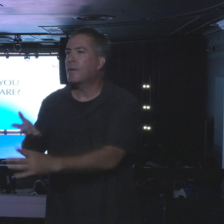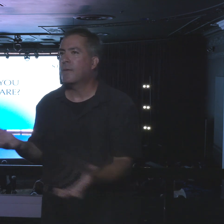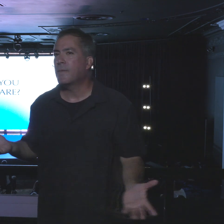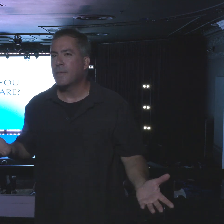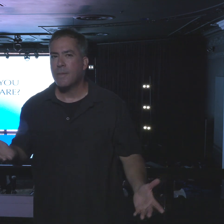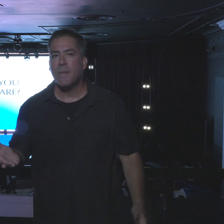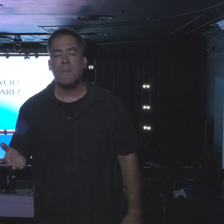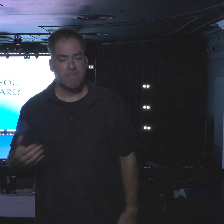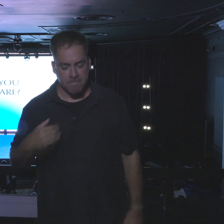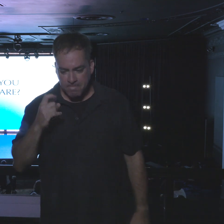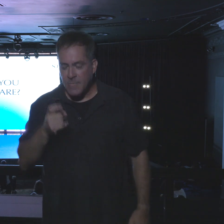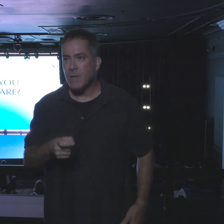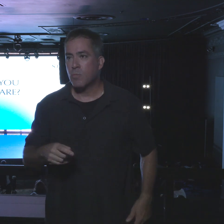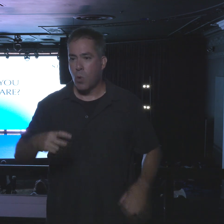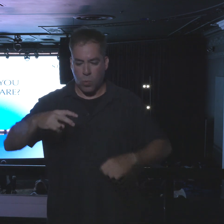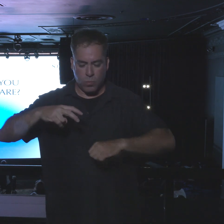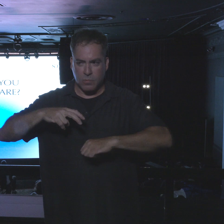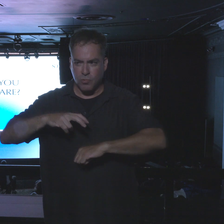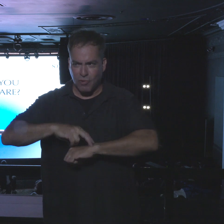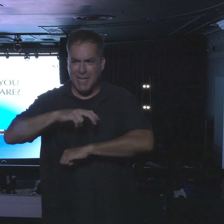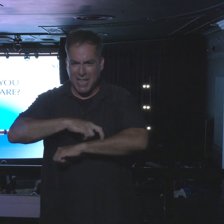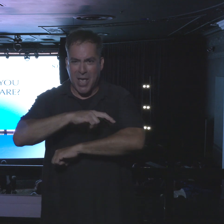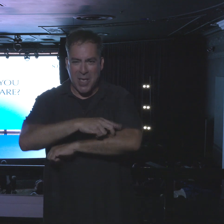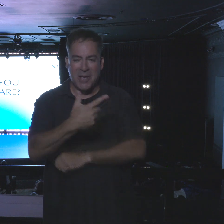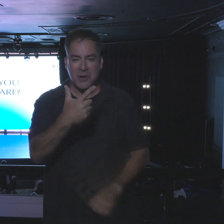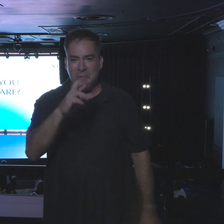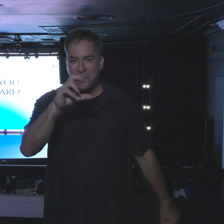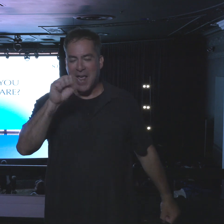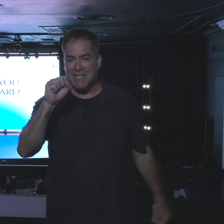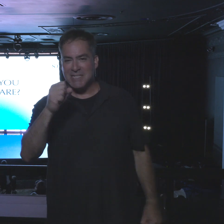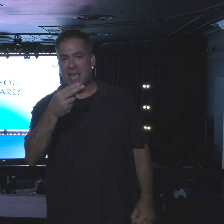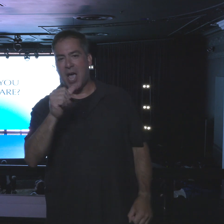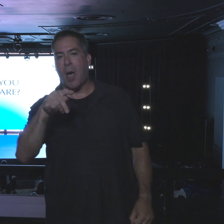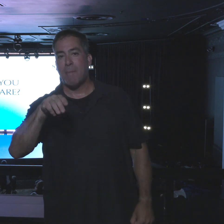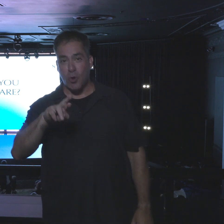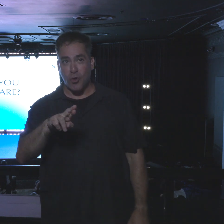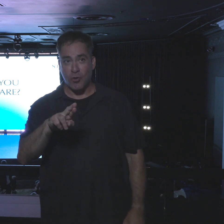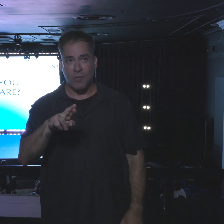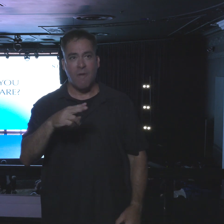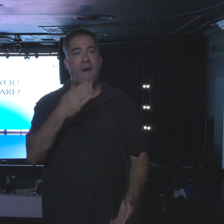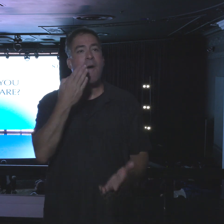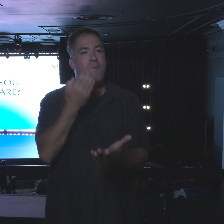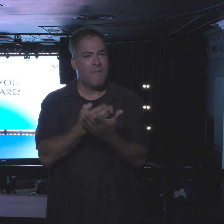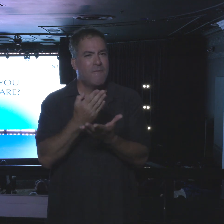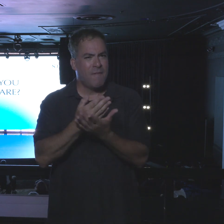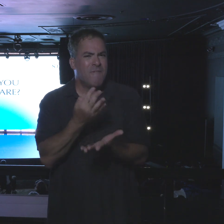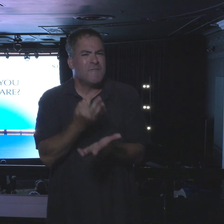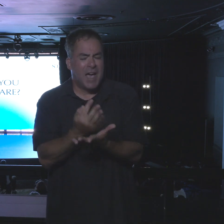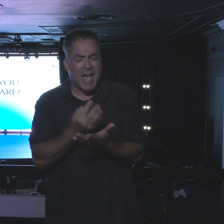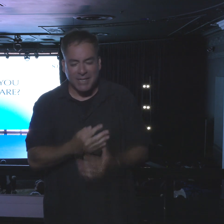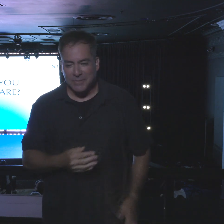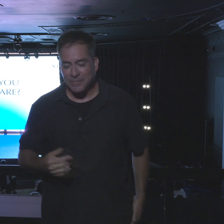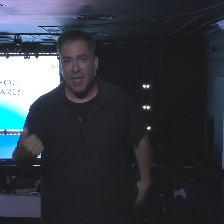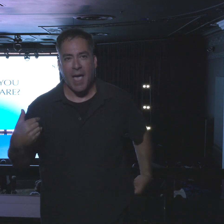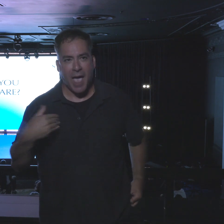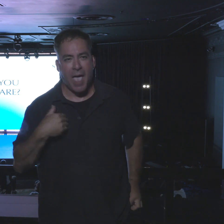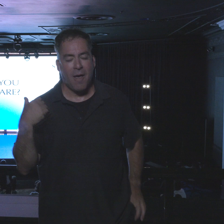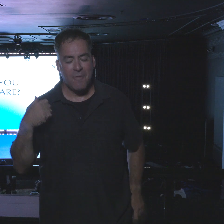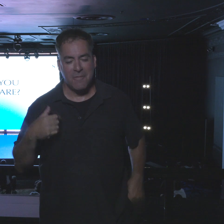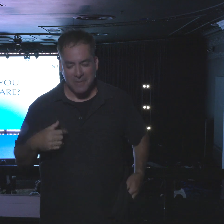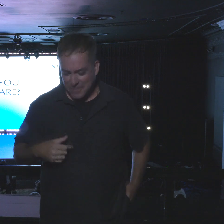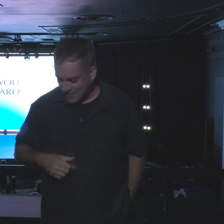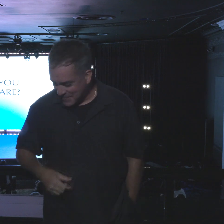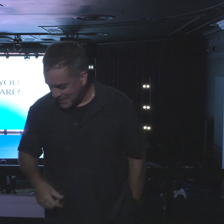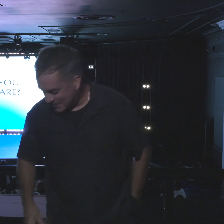I'm going to give you grasshopper facts. I have the Encyclopedia Britannica, the whole volume.